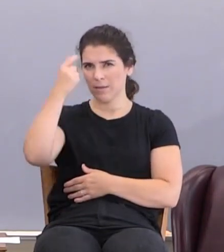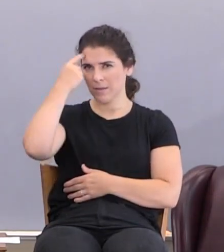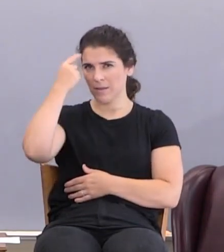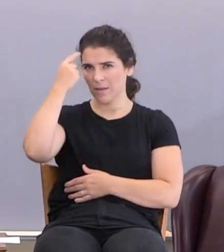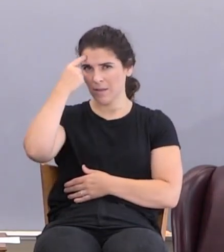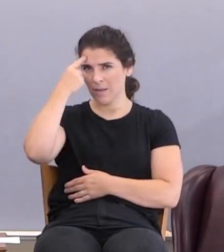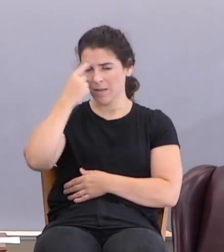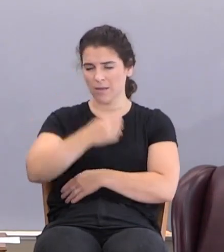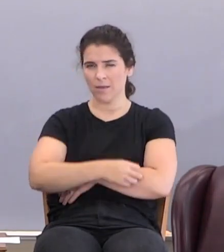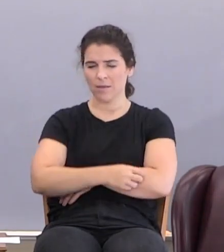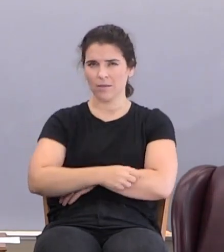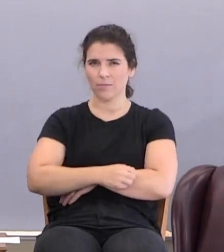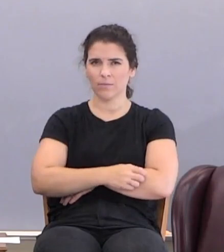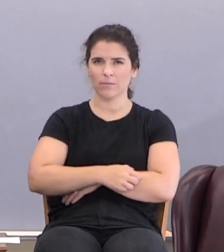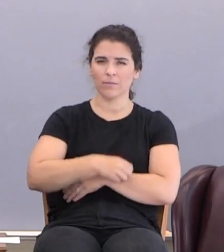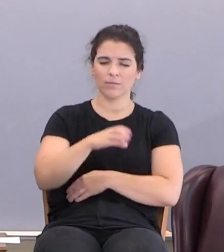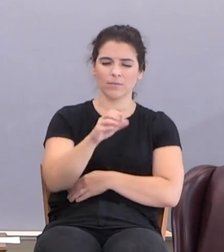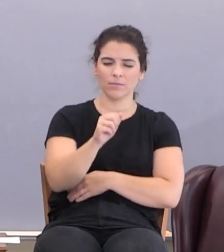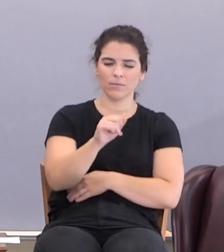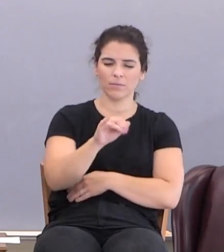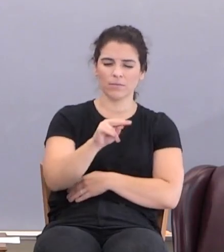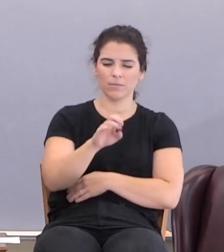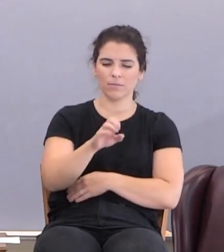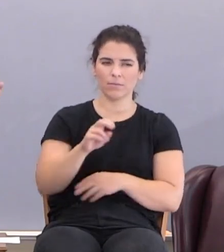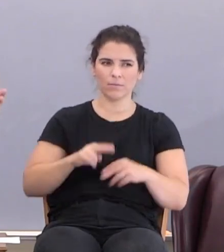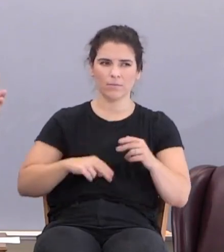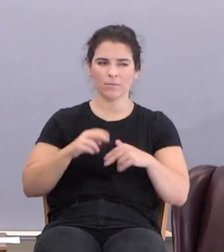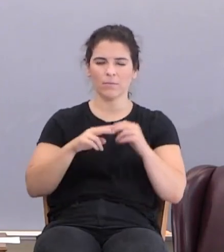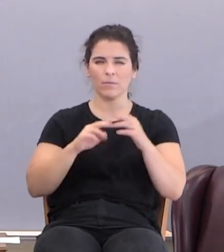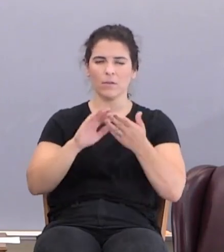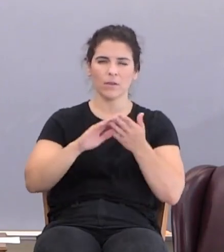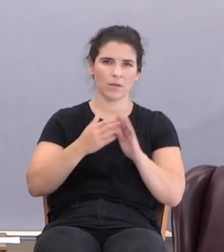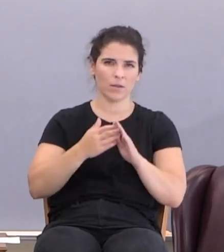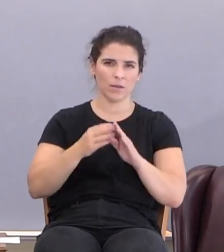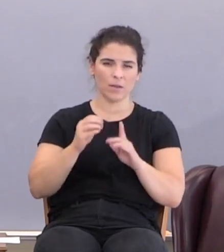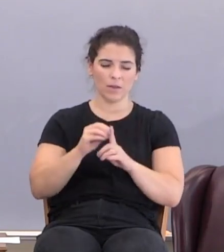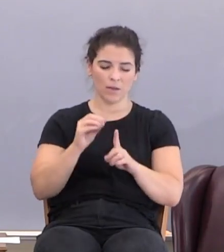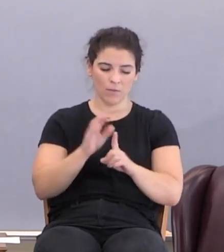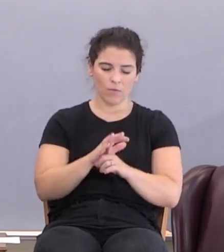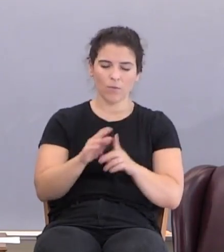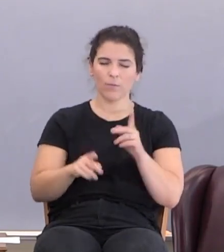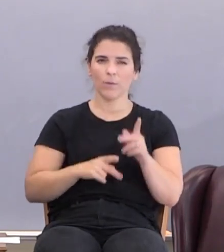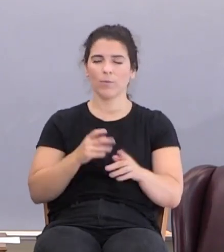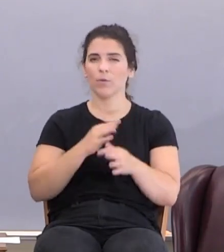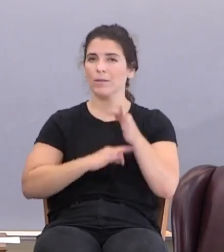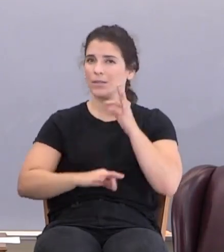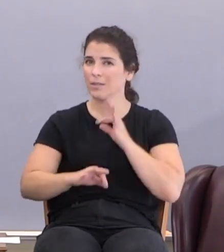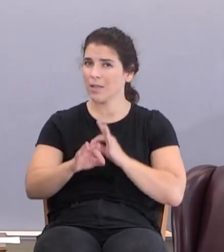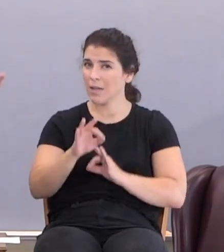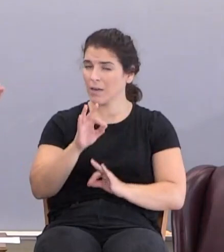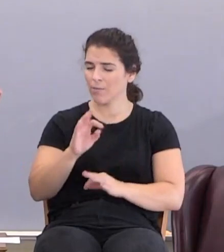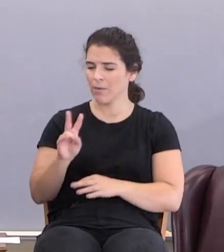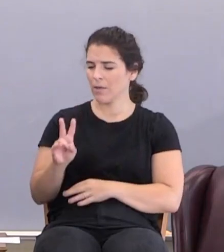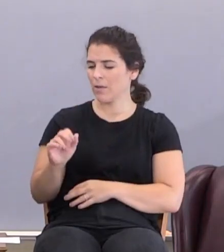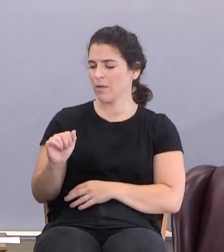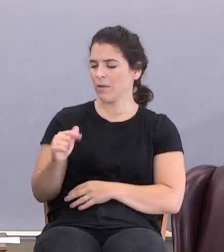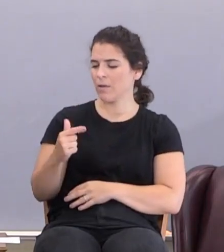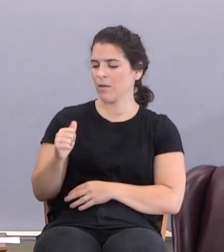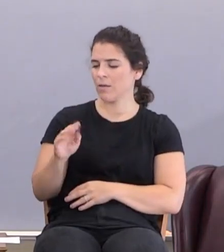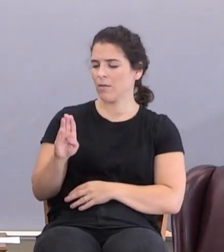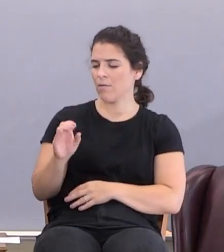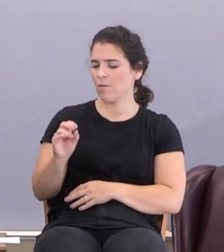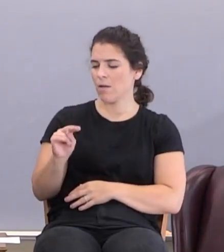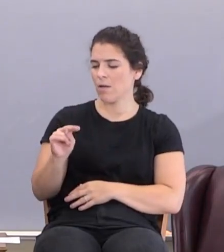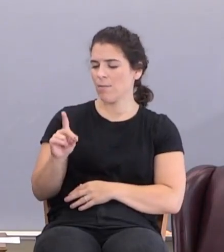Because Cain builds that city. He goes out and influences people. Instead of being the vagabond, the